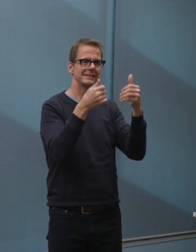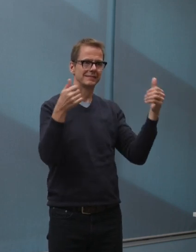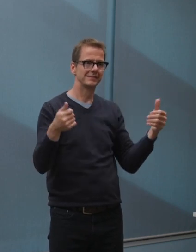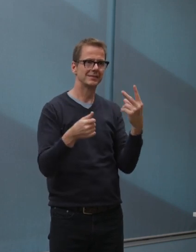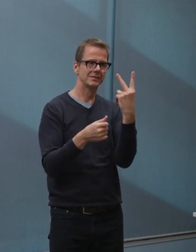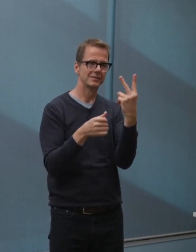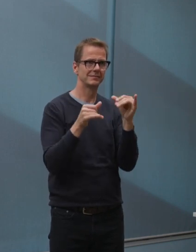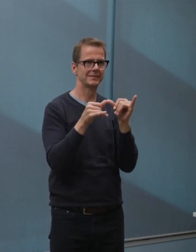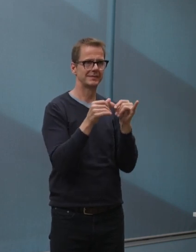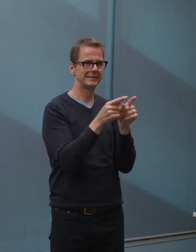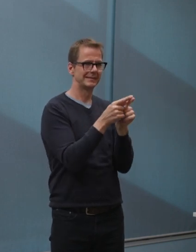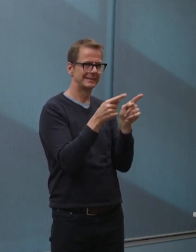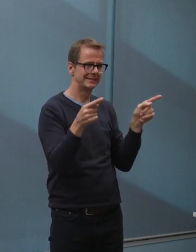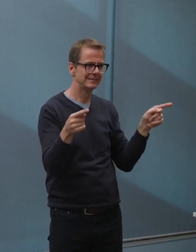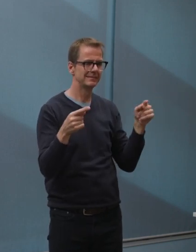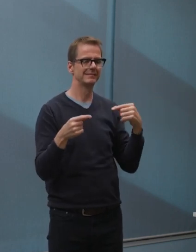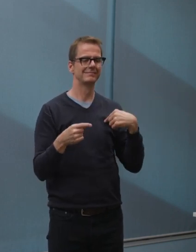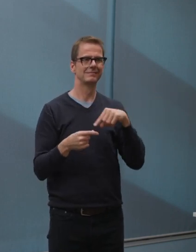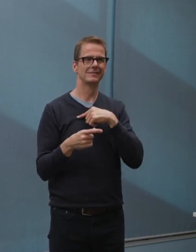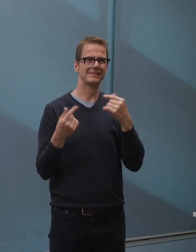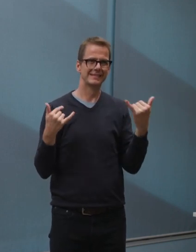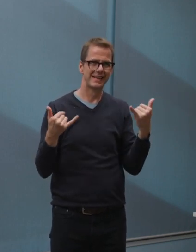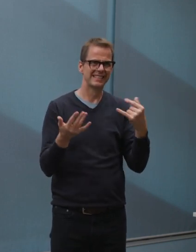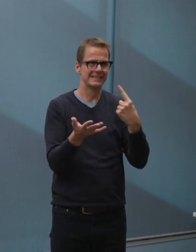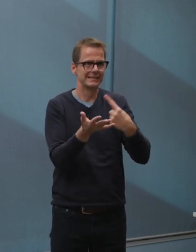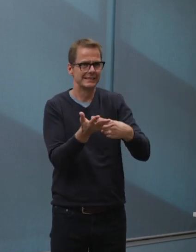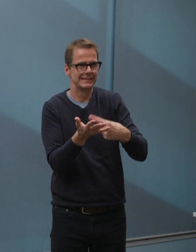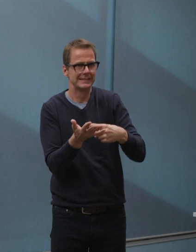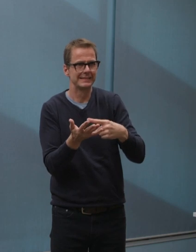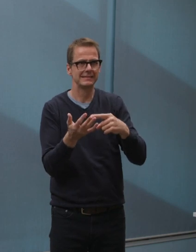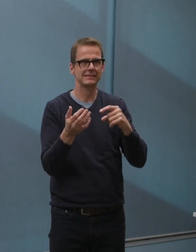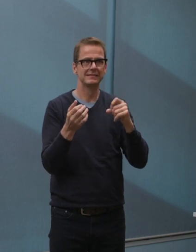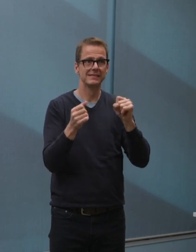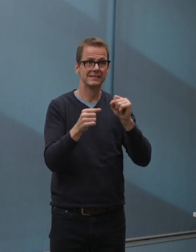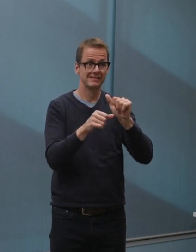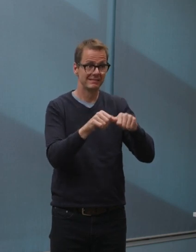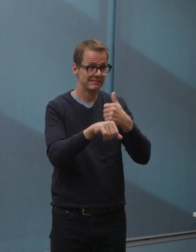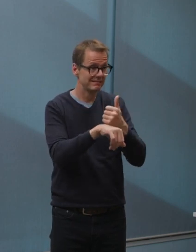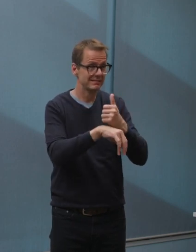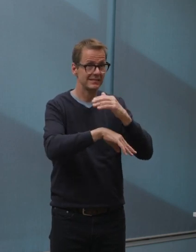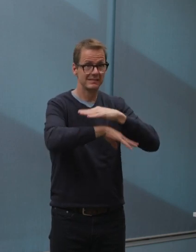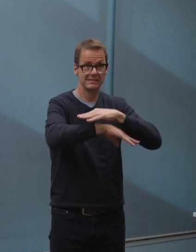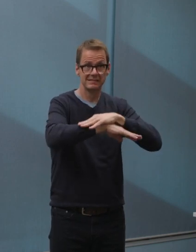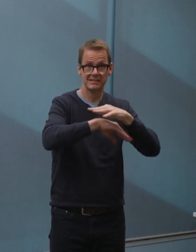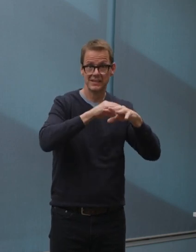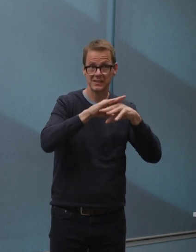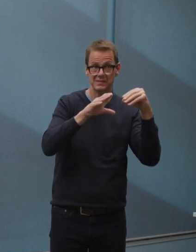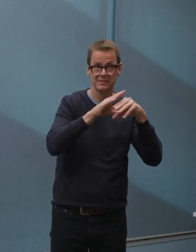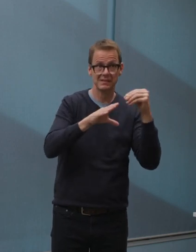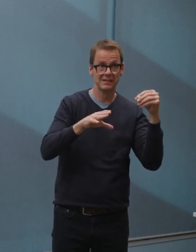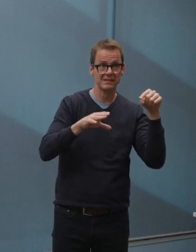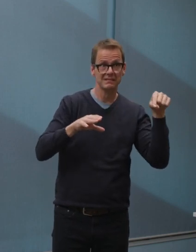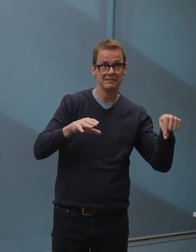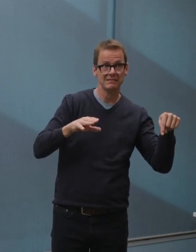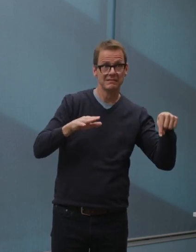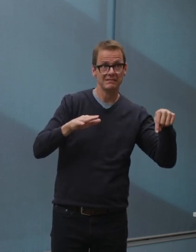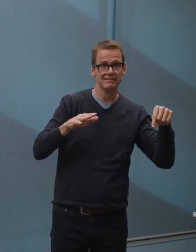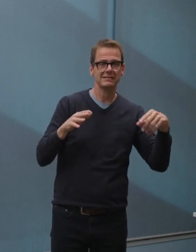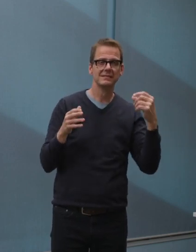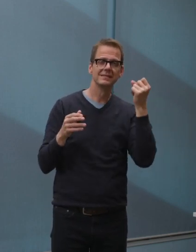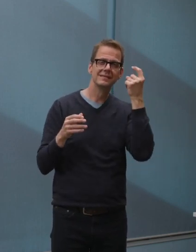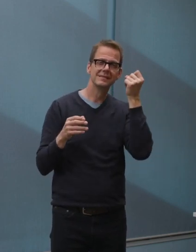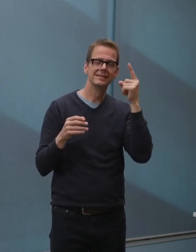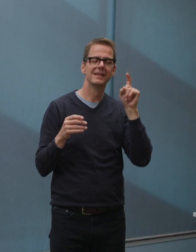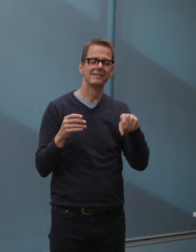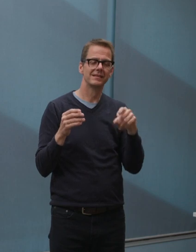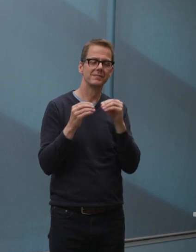if we can get greater details from the province, then we're in a better position to pursue the potential to use